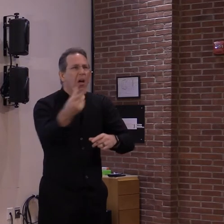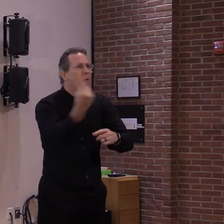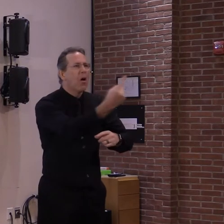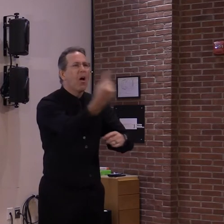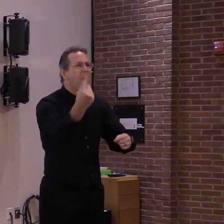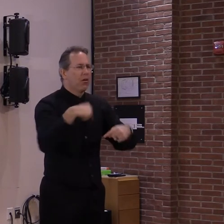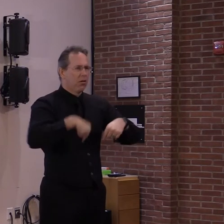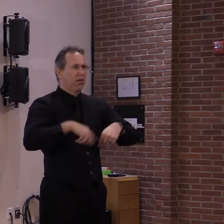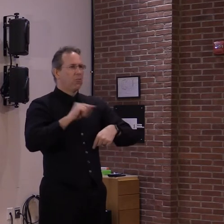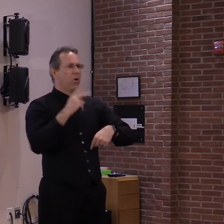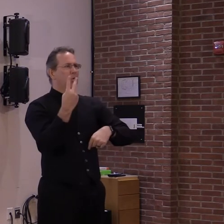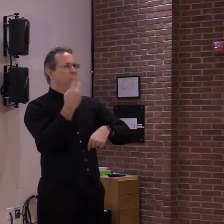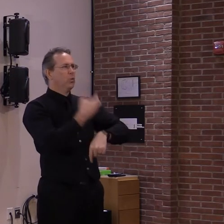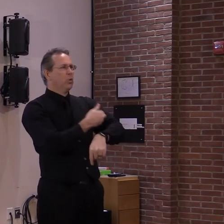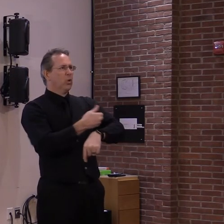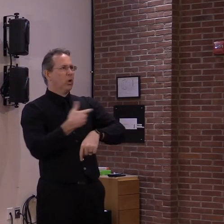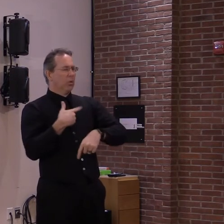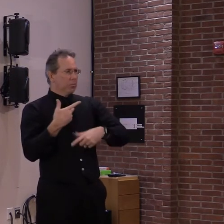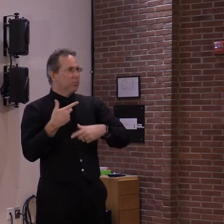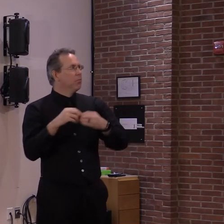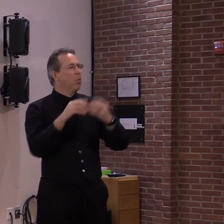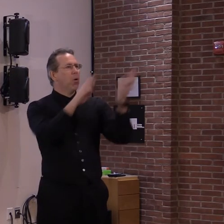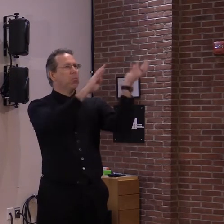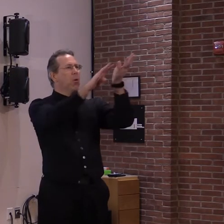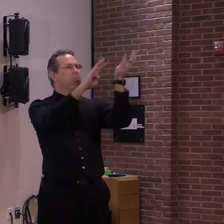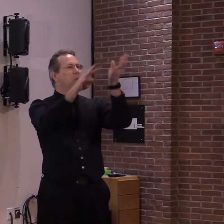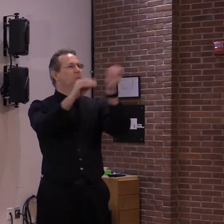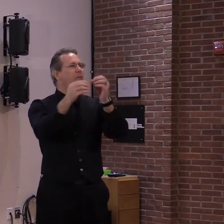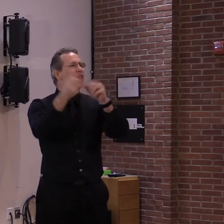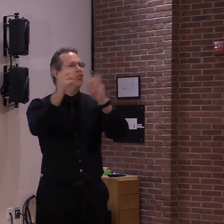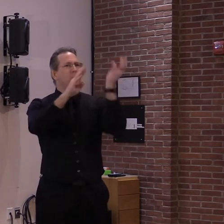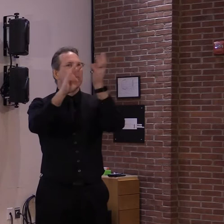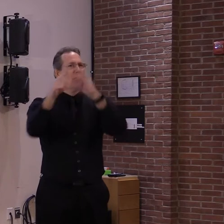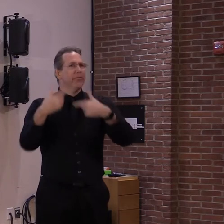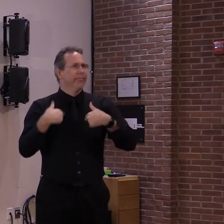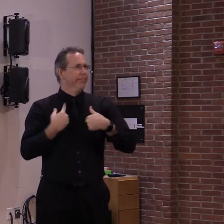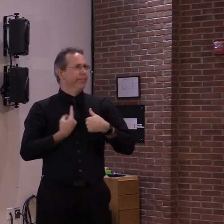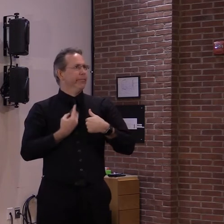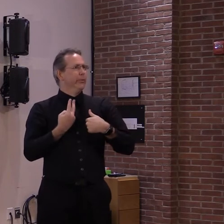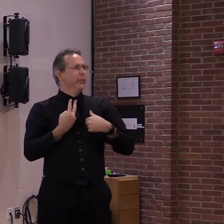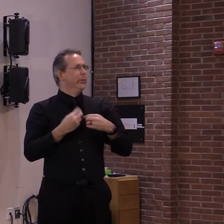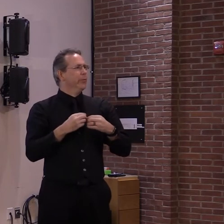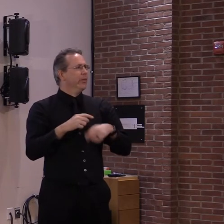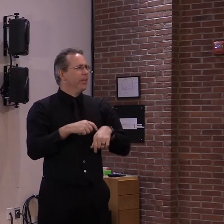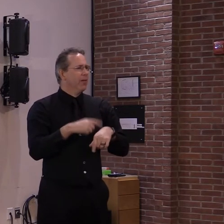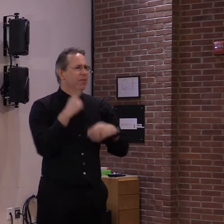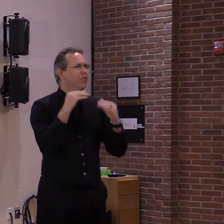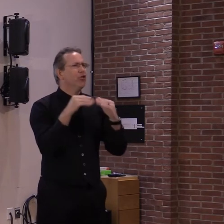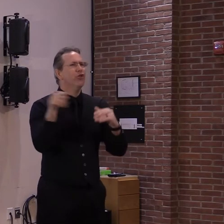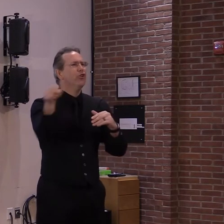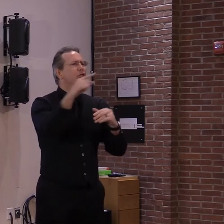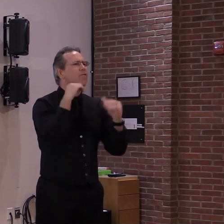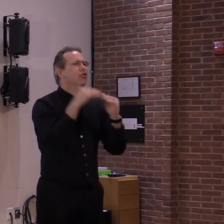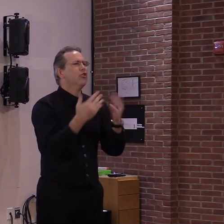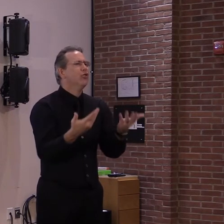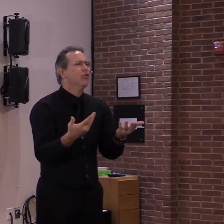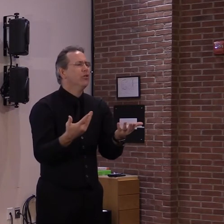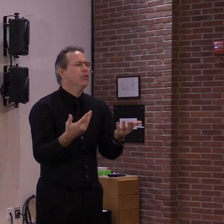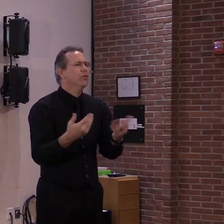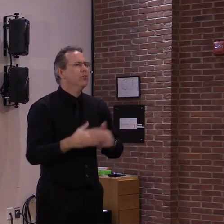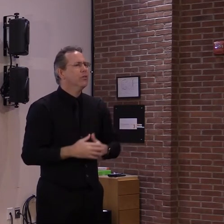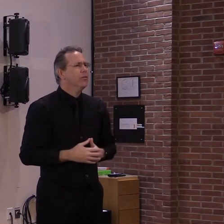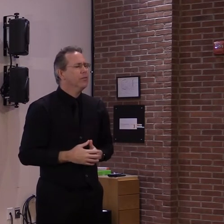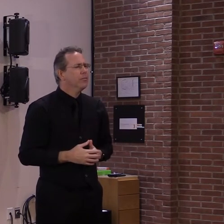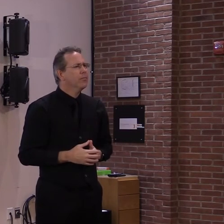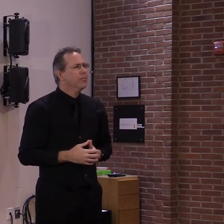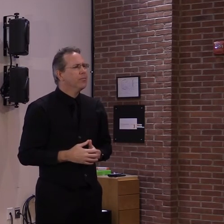We would think it's unfair, and we would think it's, um, as Dr. Levine had talked about, has a lot